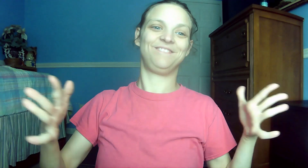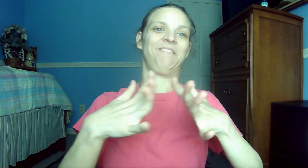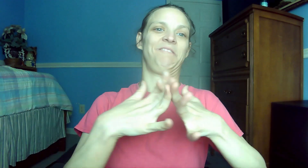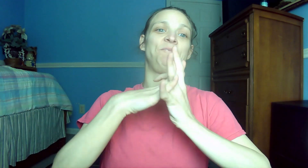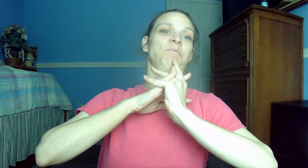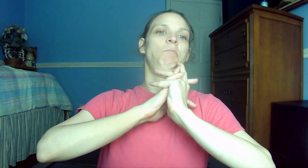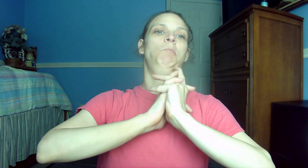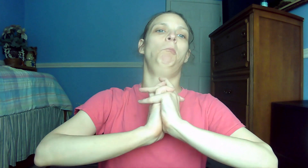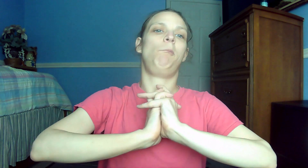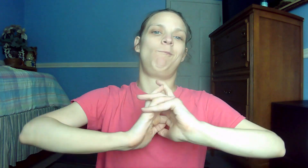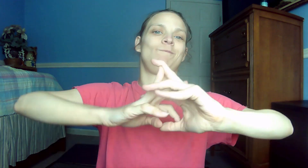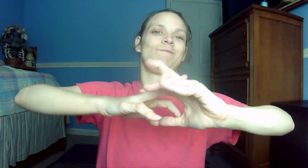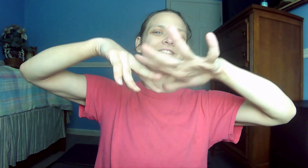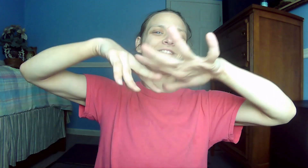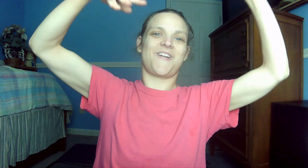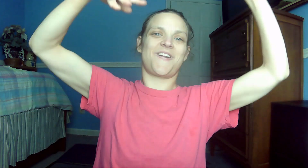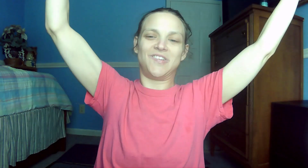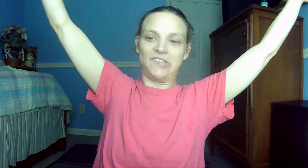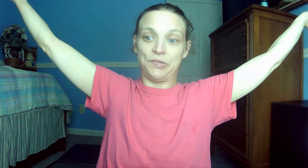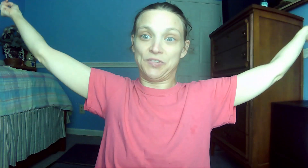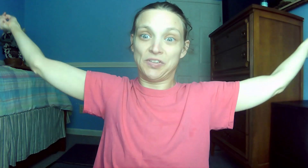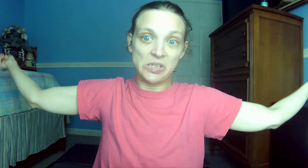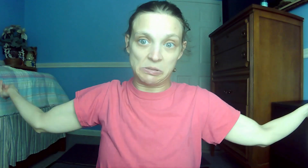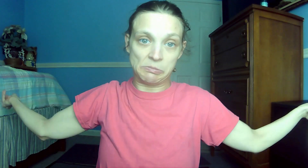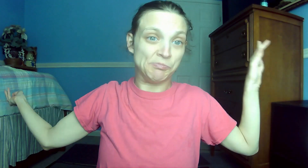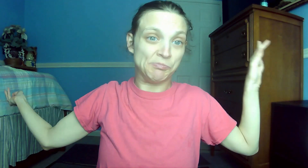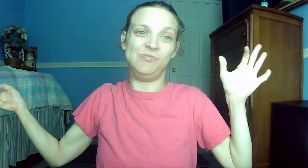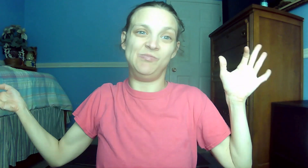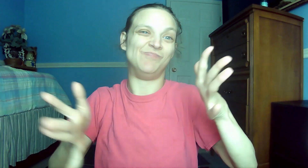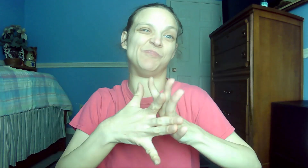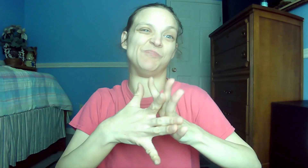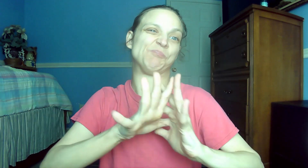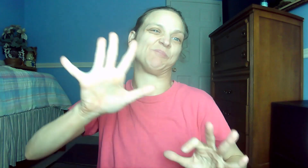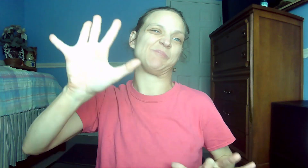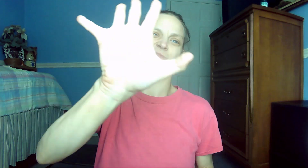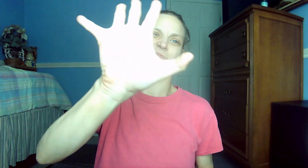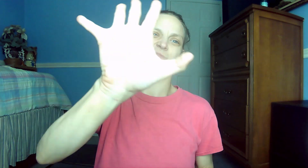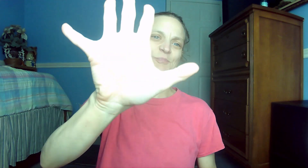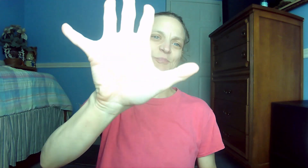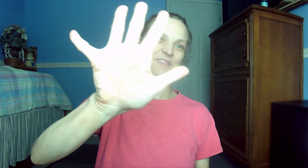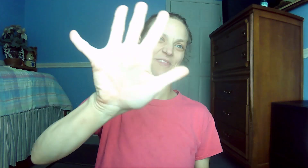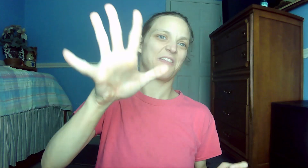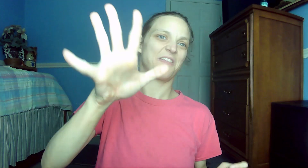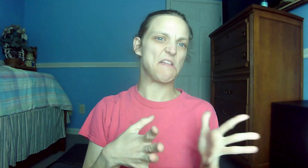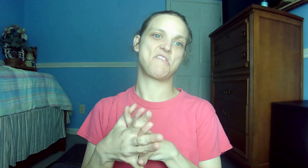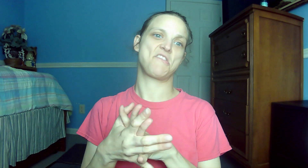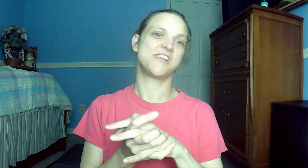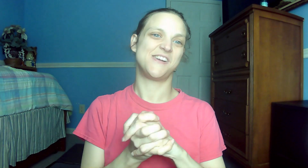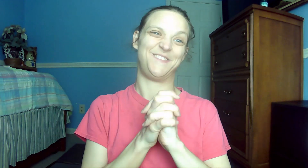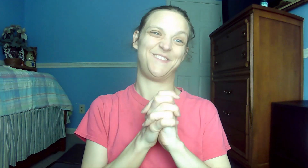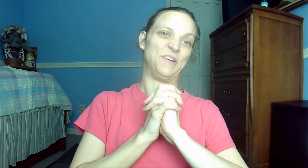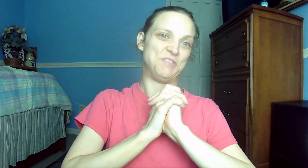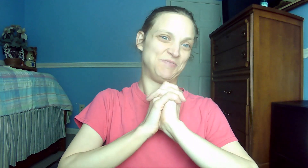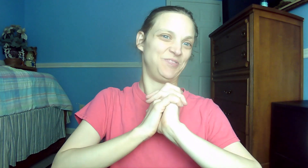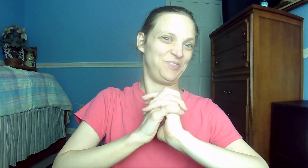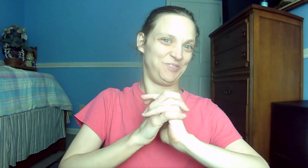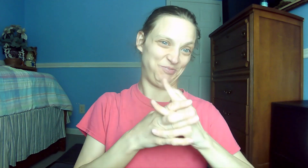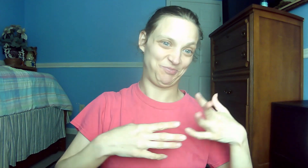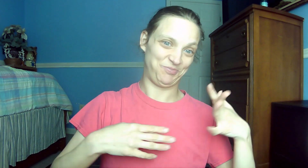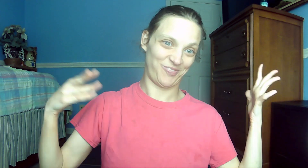firstborn of over all creation. 5. Matthew 22.37 Jesus replied, Love the